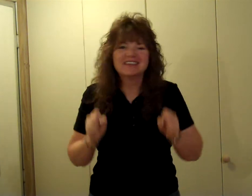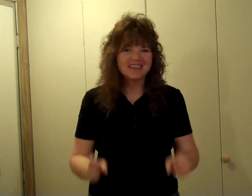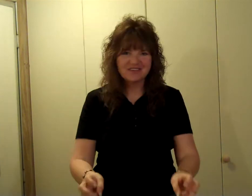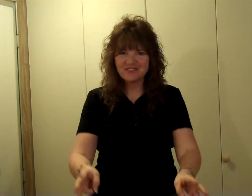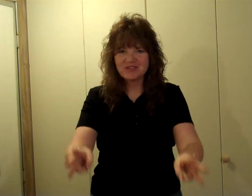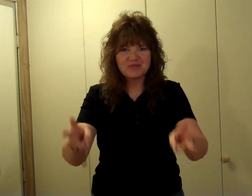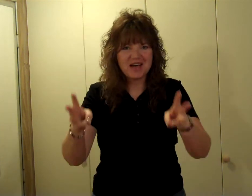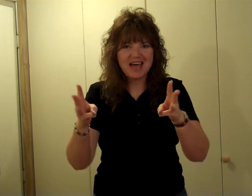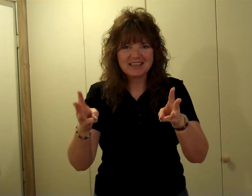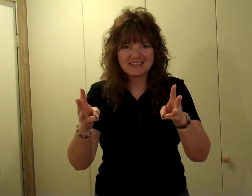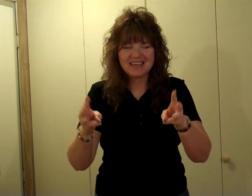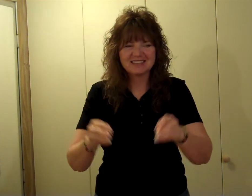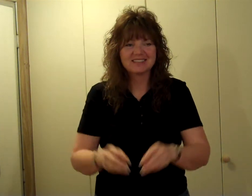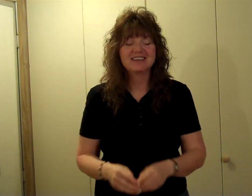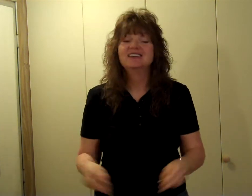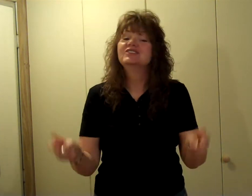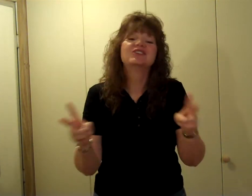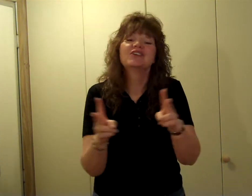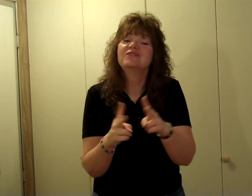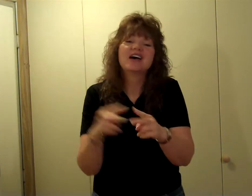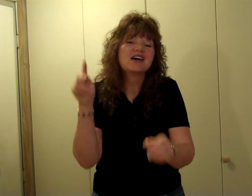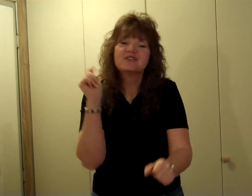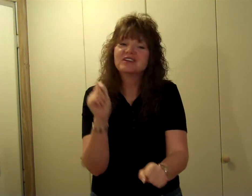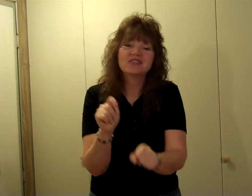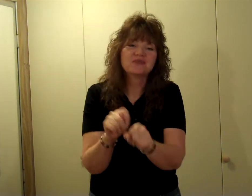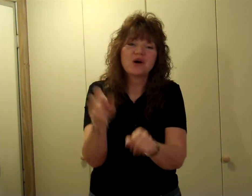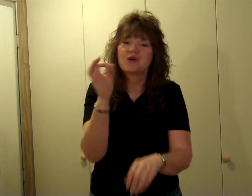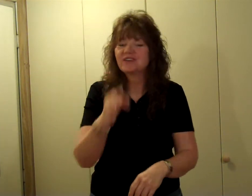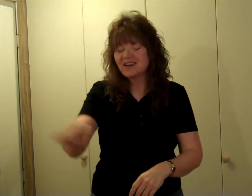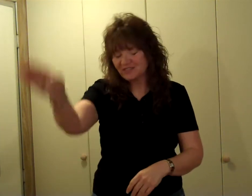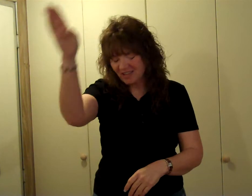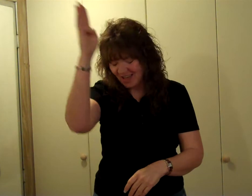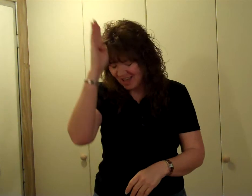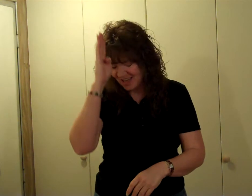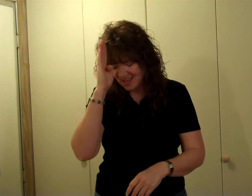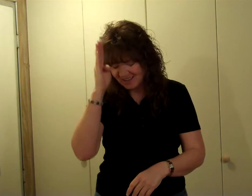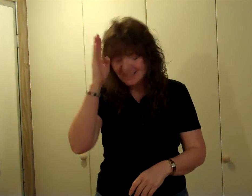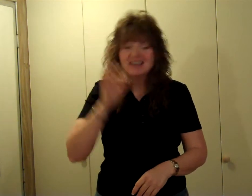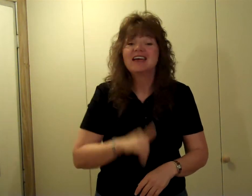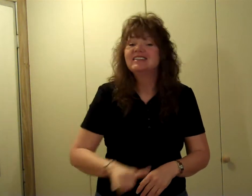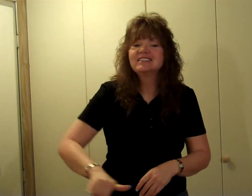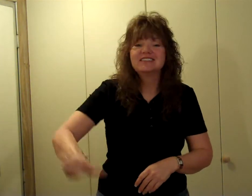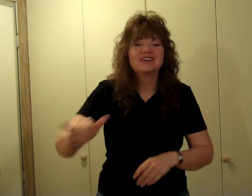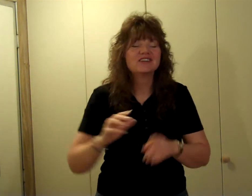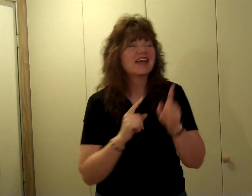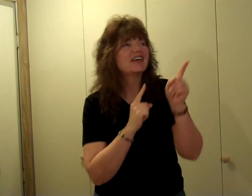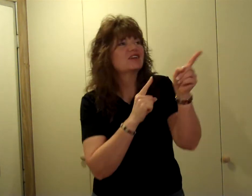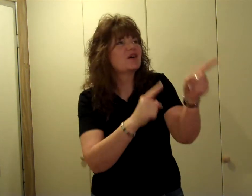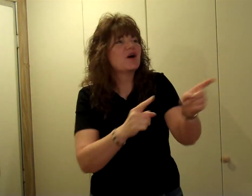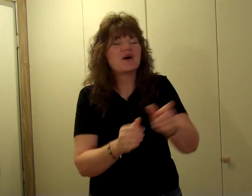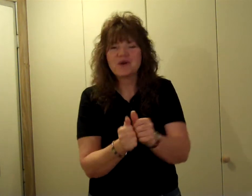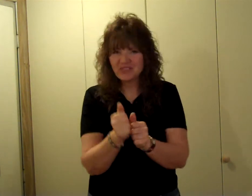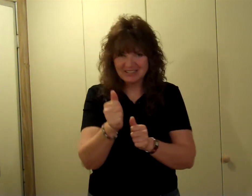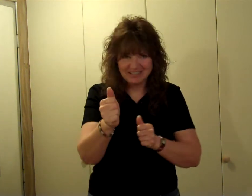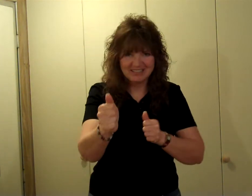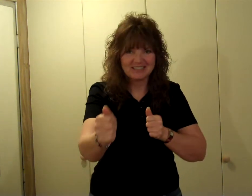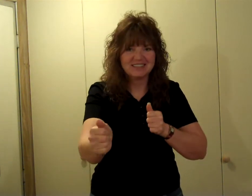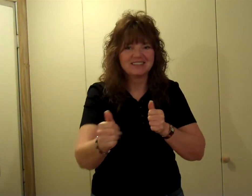give you access, to the very throne of God. And it still can go the distance,